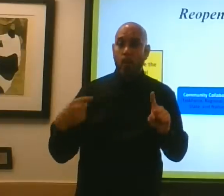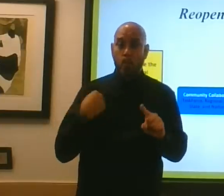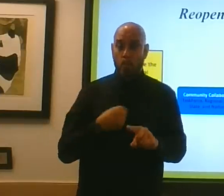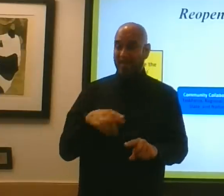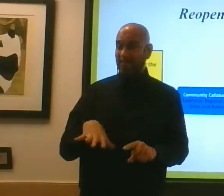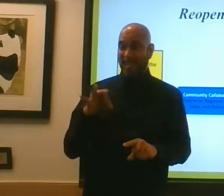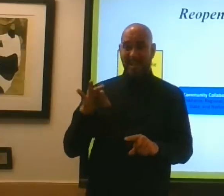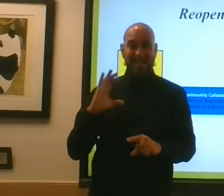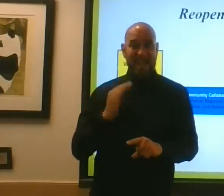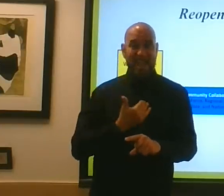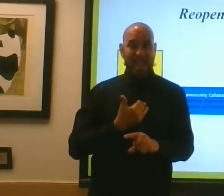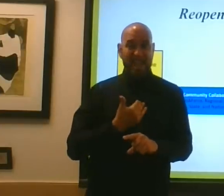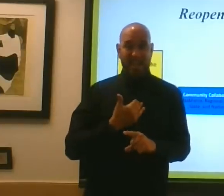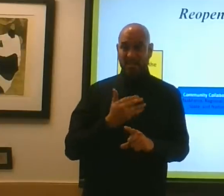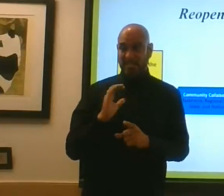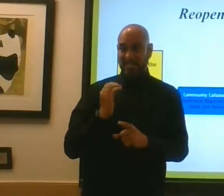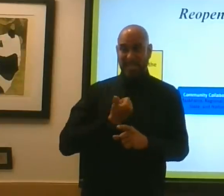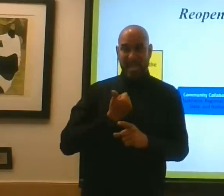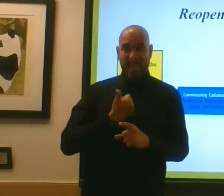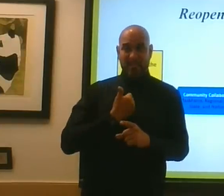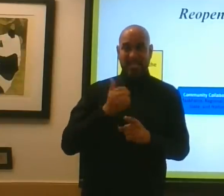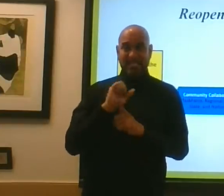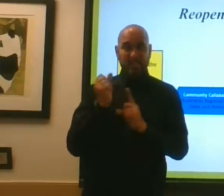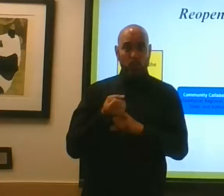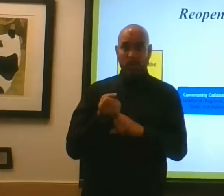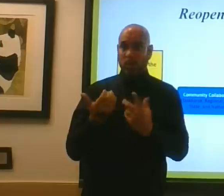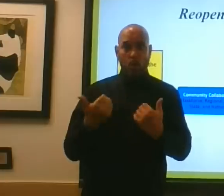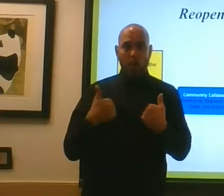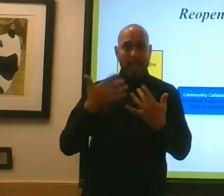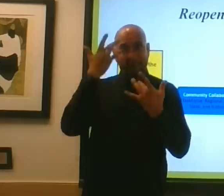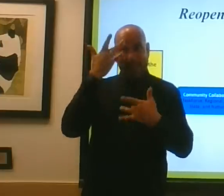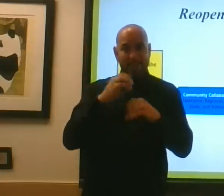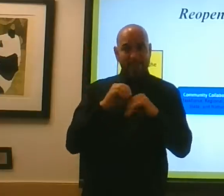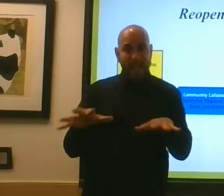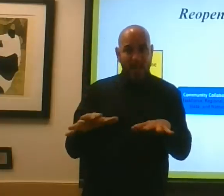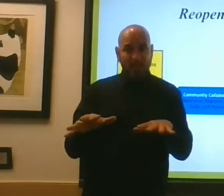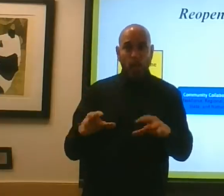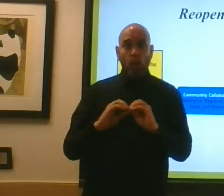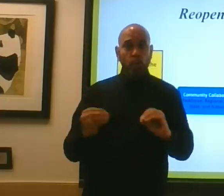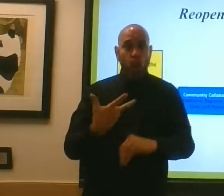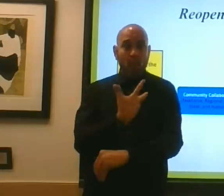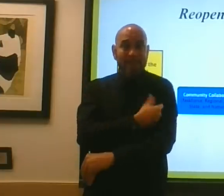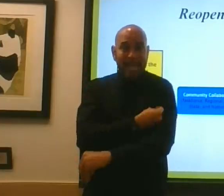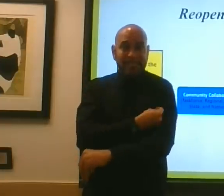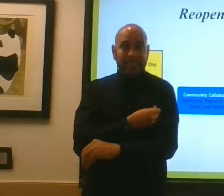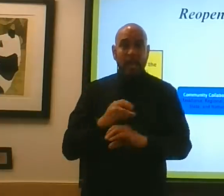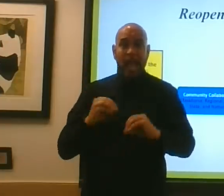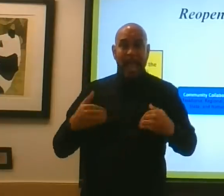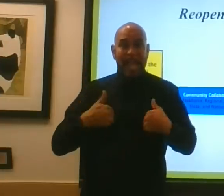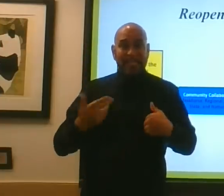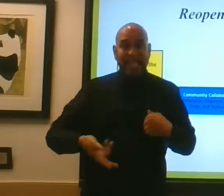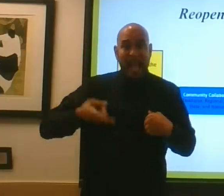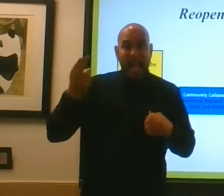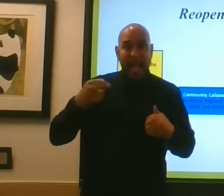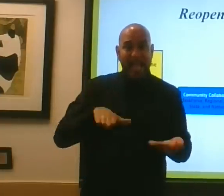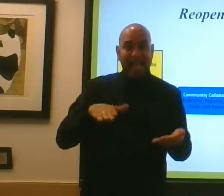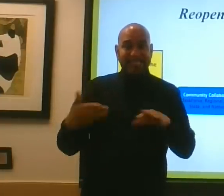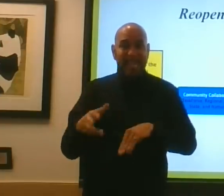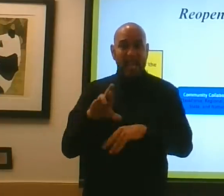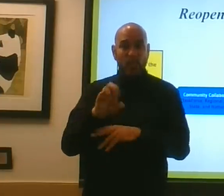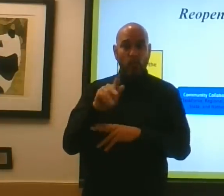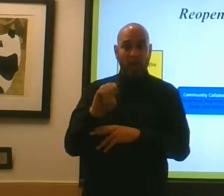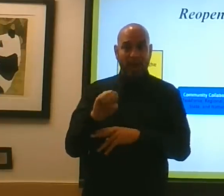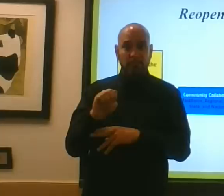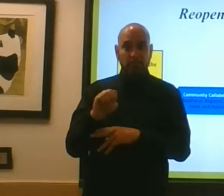situation where we've got a virus, we have no vaccine, and it has a very high death rate when compared to the